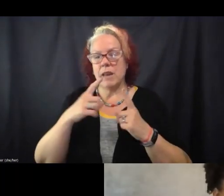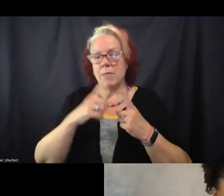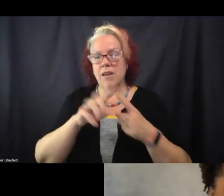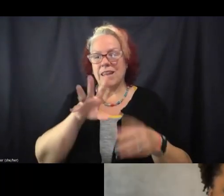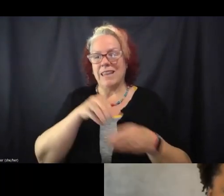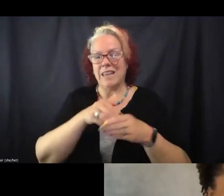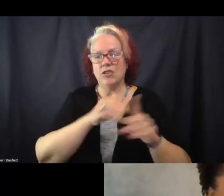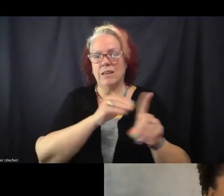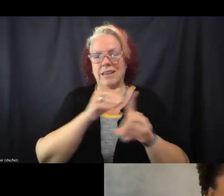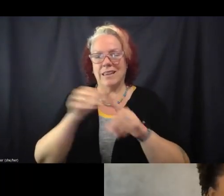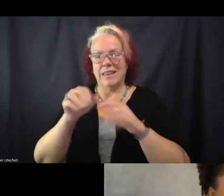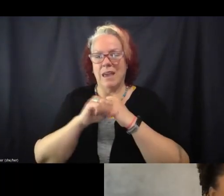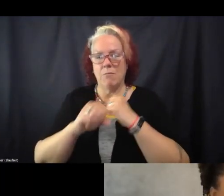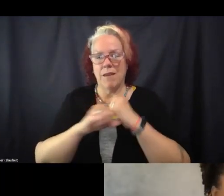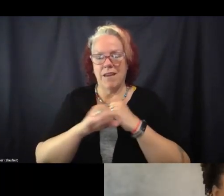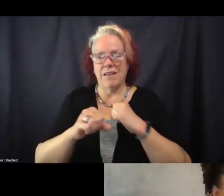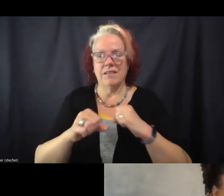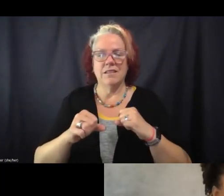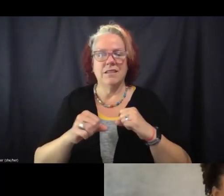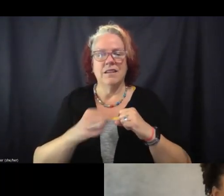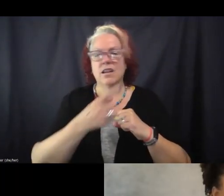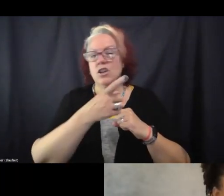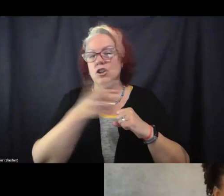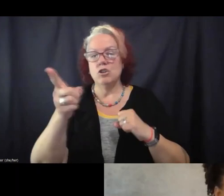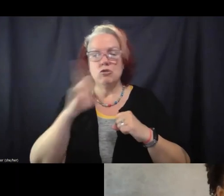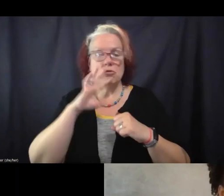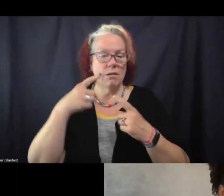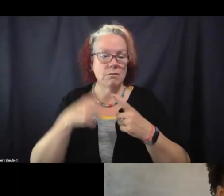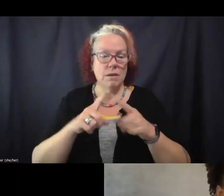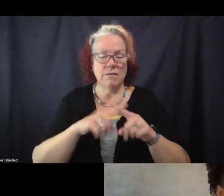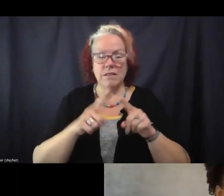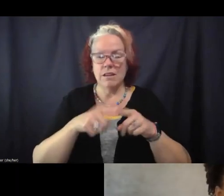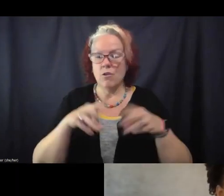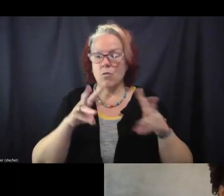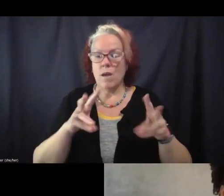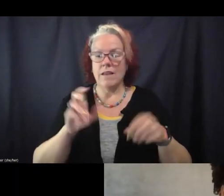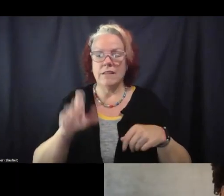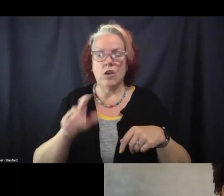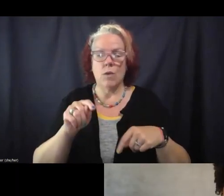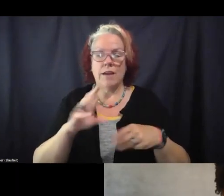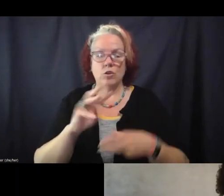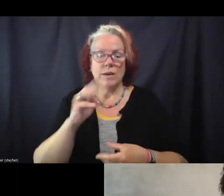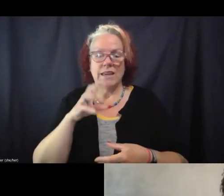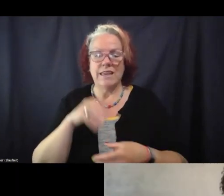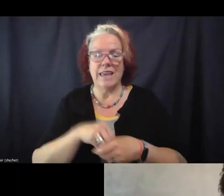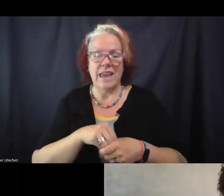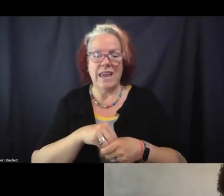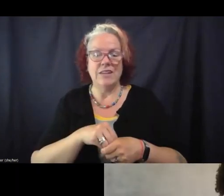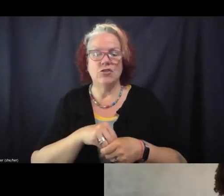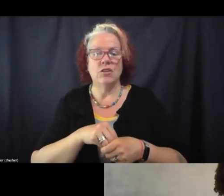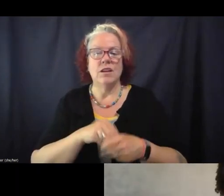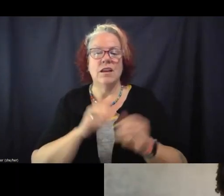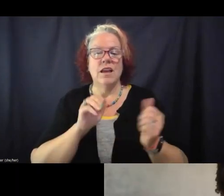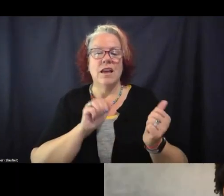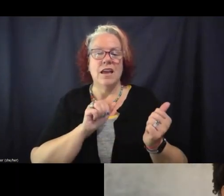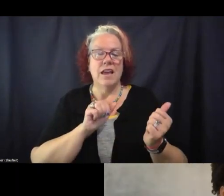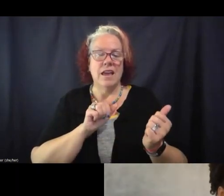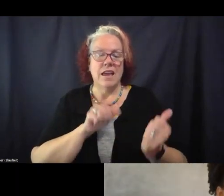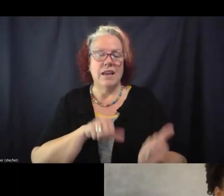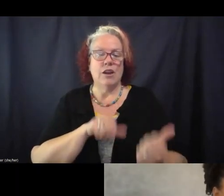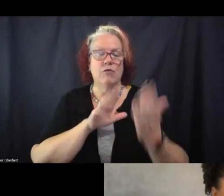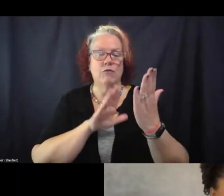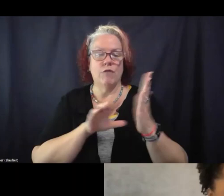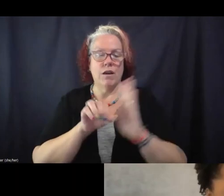work. Like, you all talked about ways that you had to engage and confront the, the state,